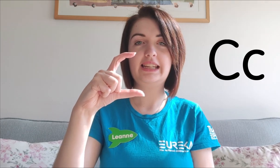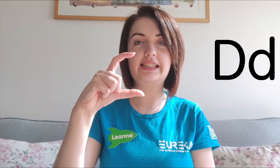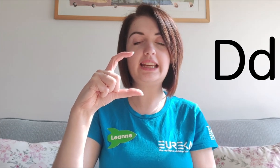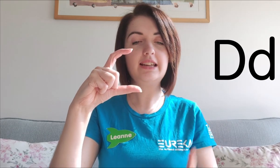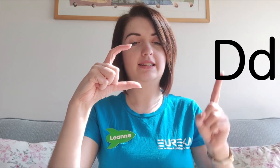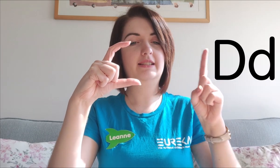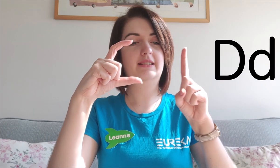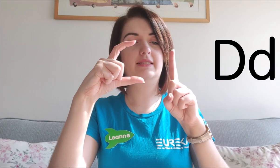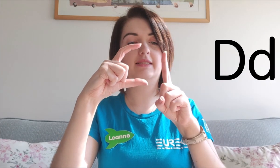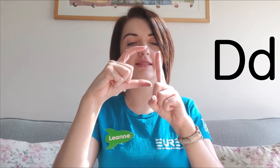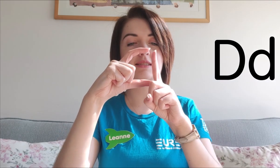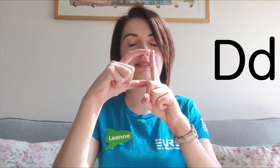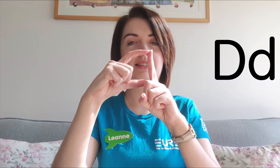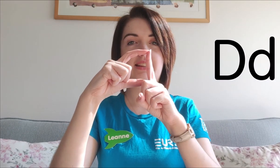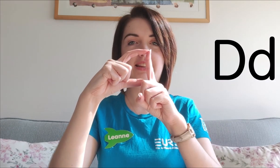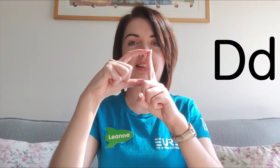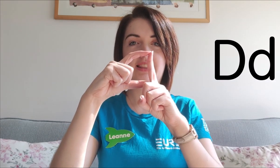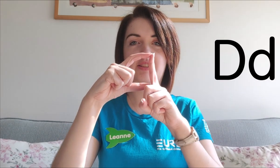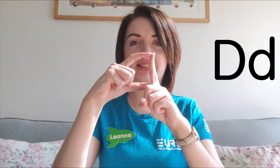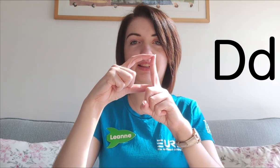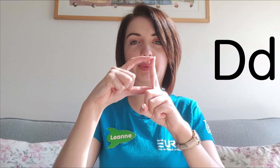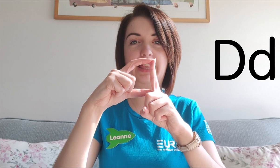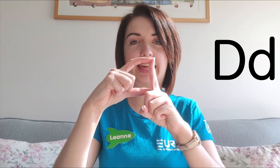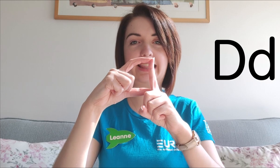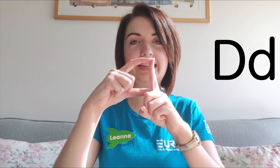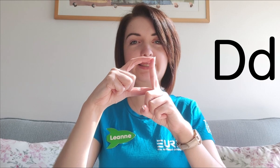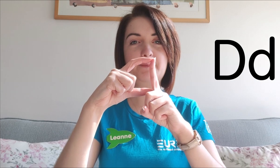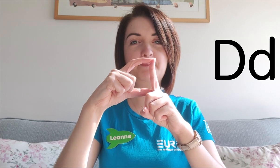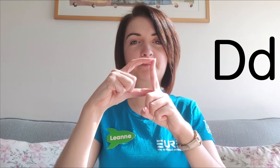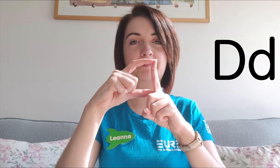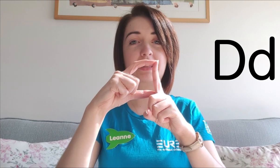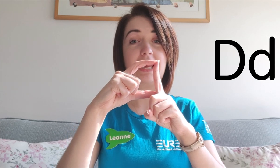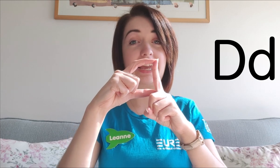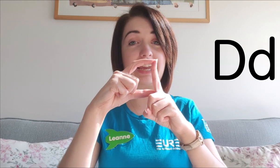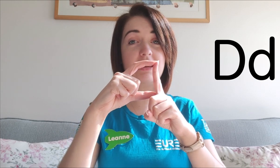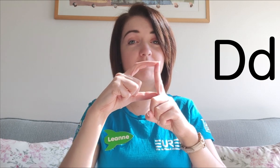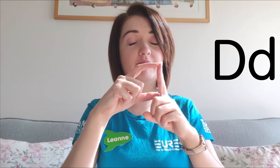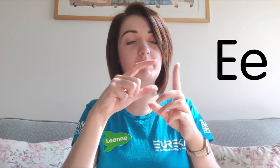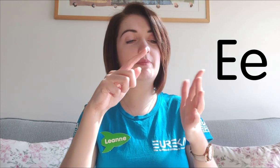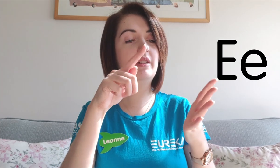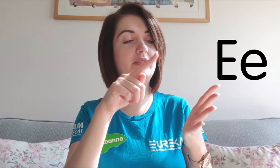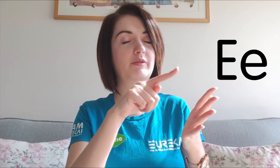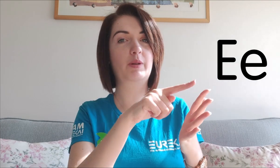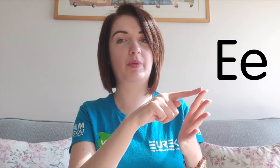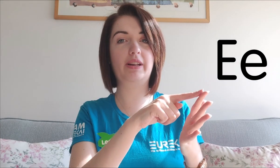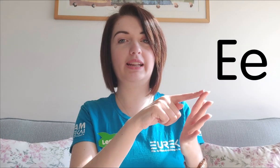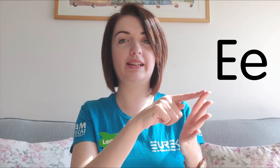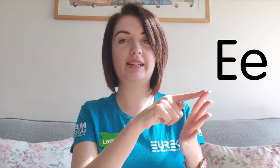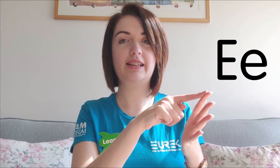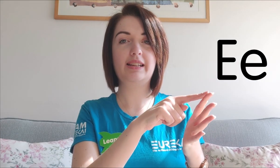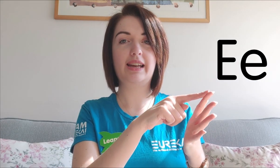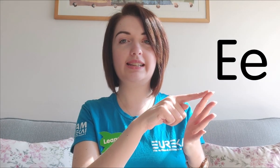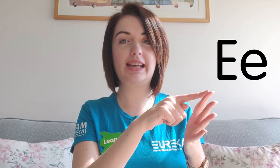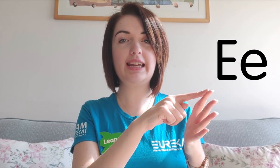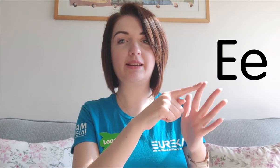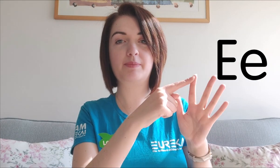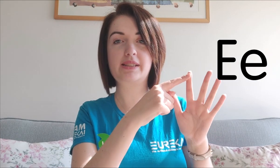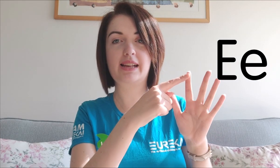D, looks a little bit like this. E, remember, pointing at E. It's our